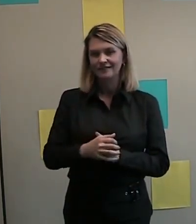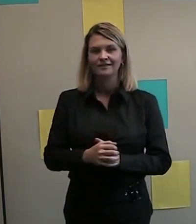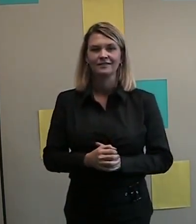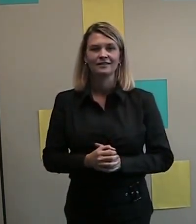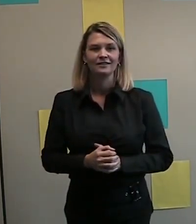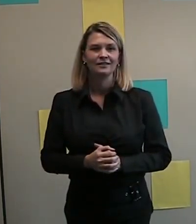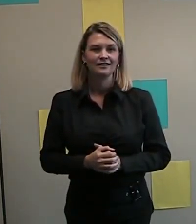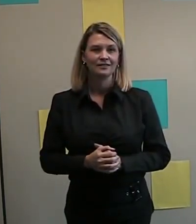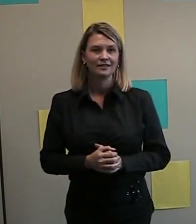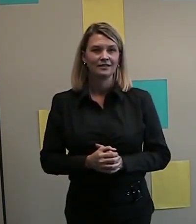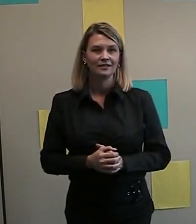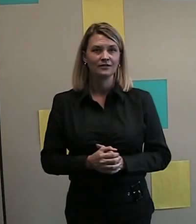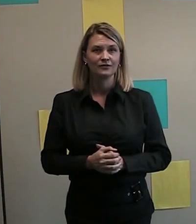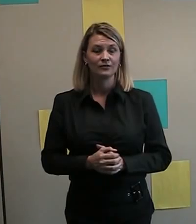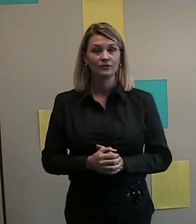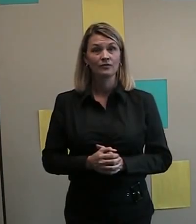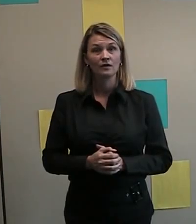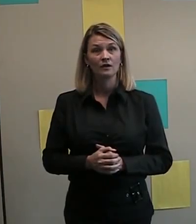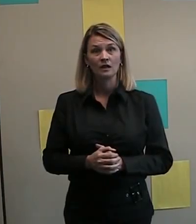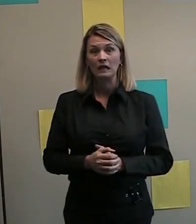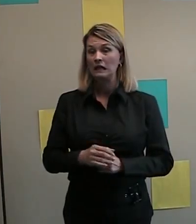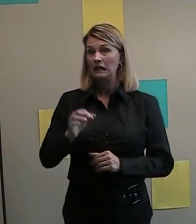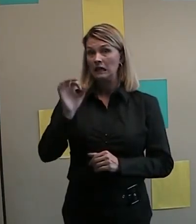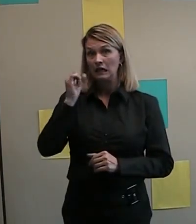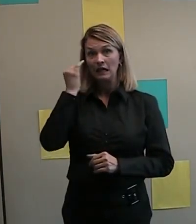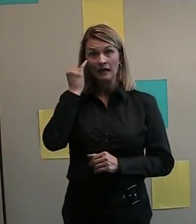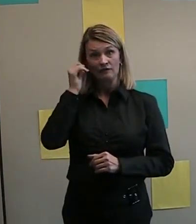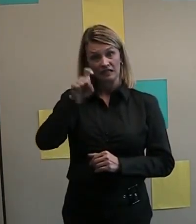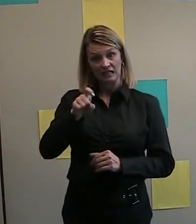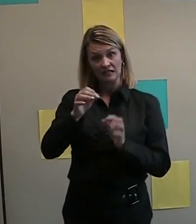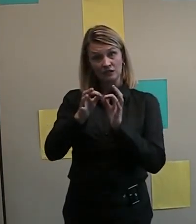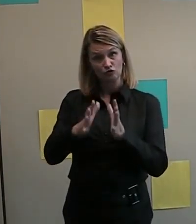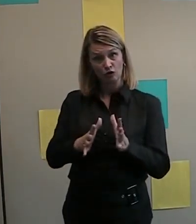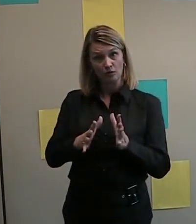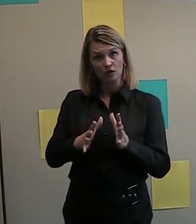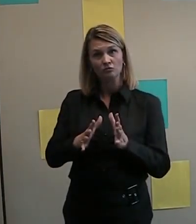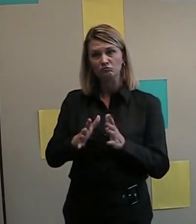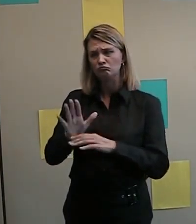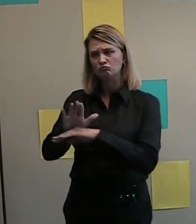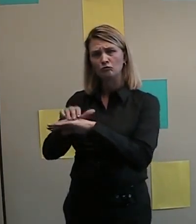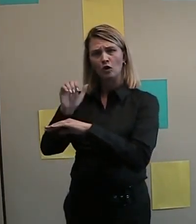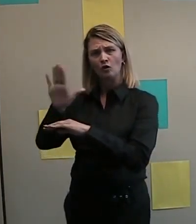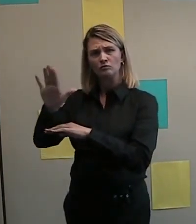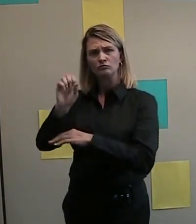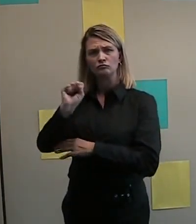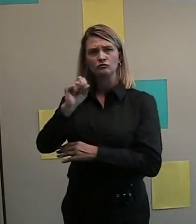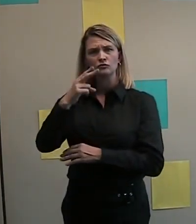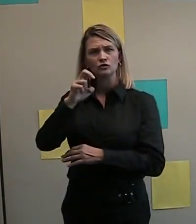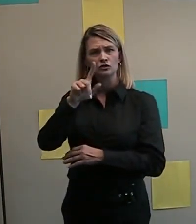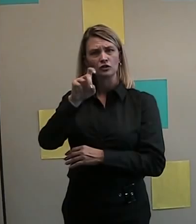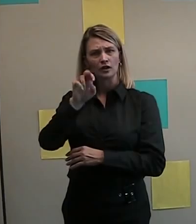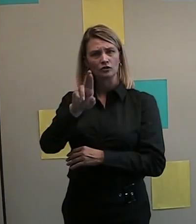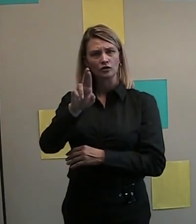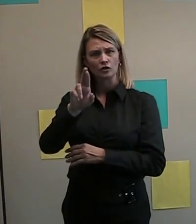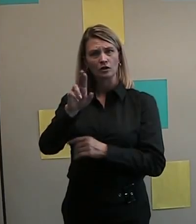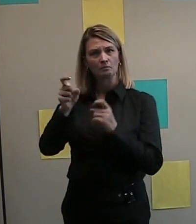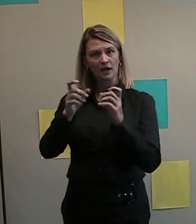If you need an interpreter, just ask the shelter manager and they will arrange change for an interpreter.